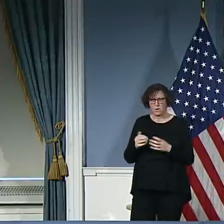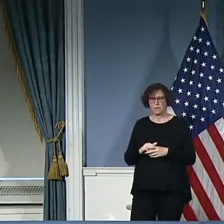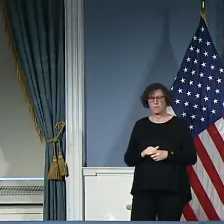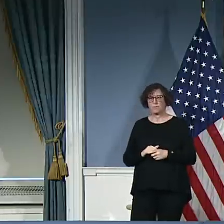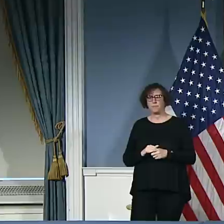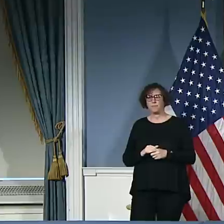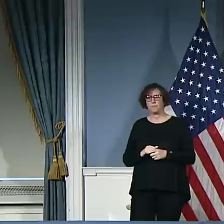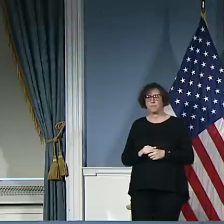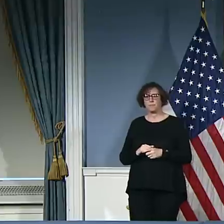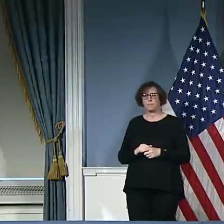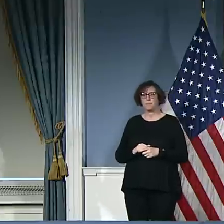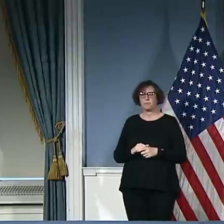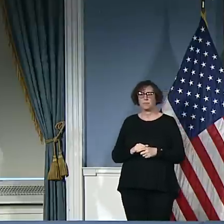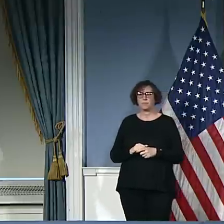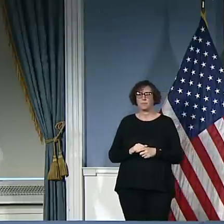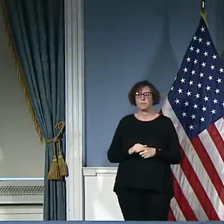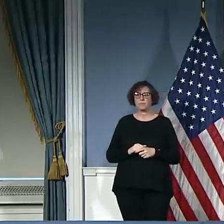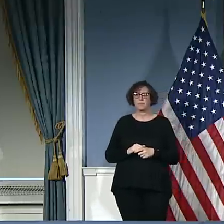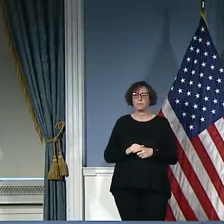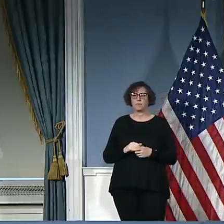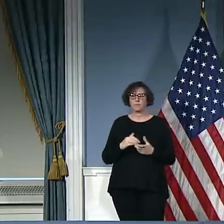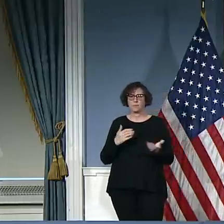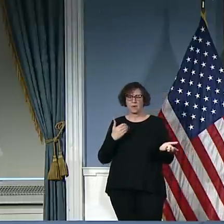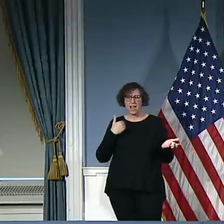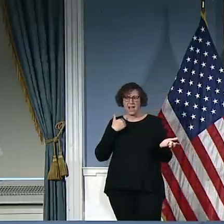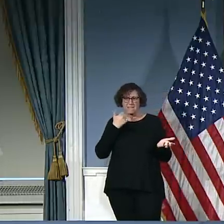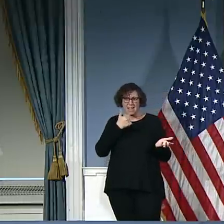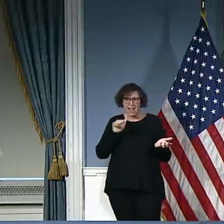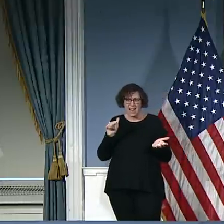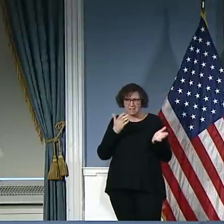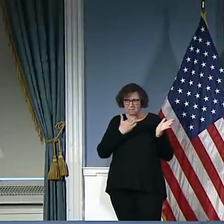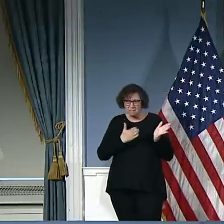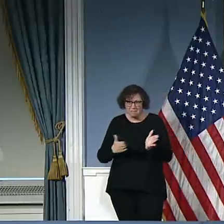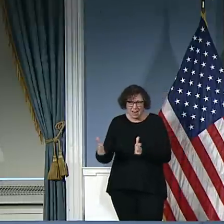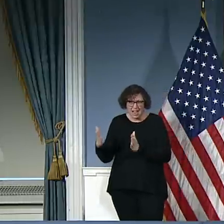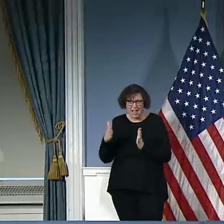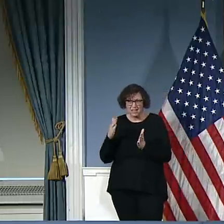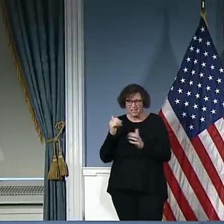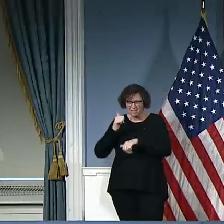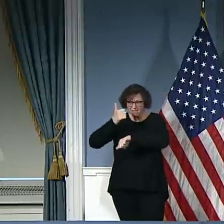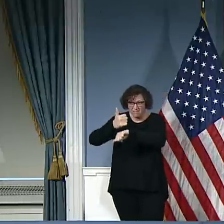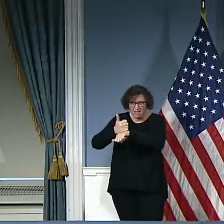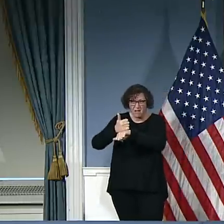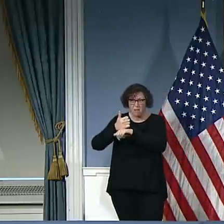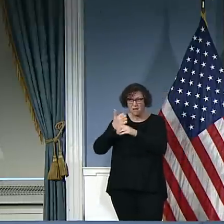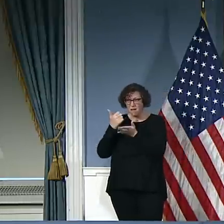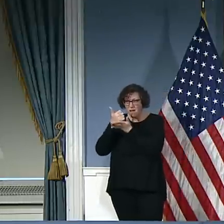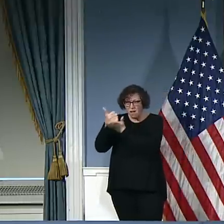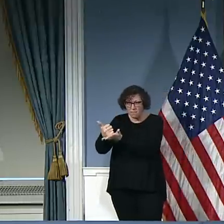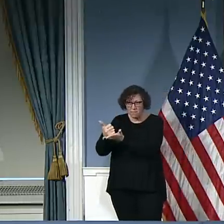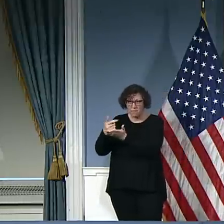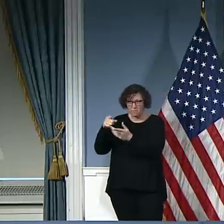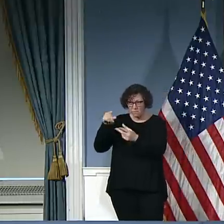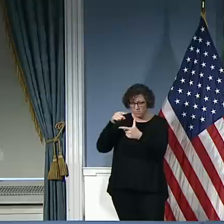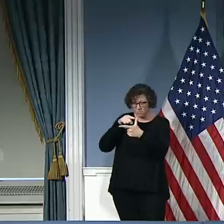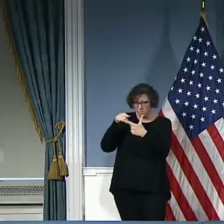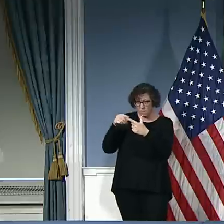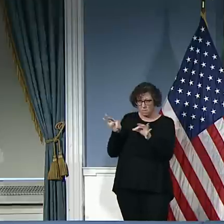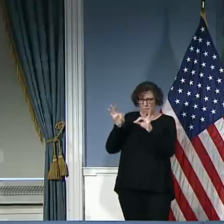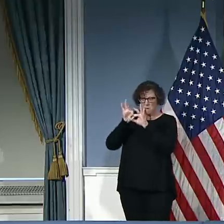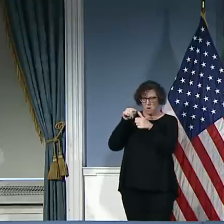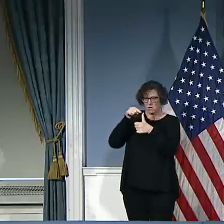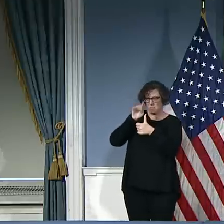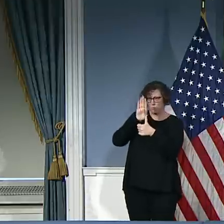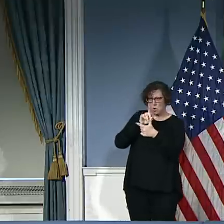Is there anything sort of being done to ensure that the capacity they get or the services they get are on